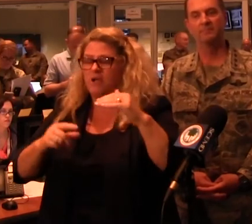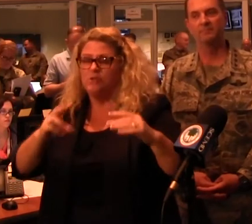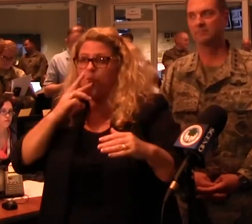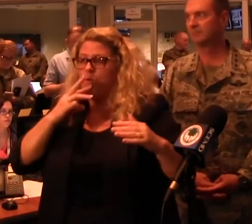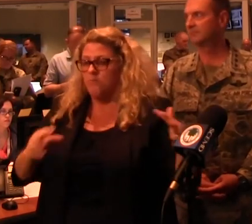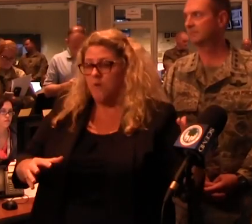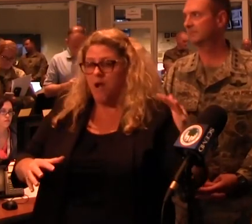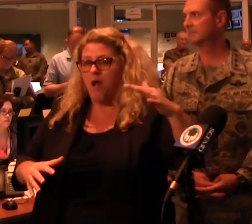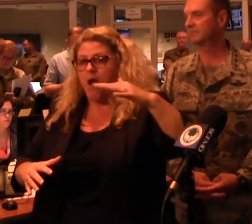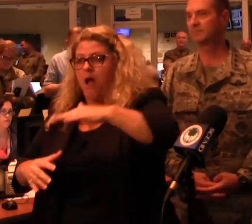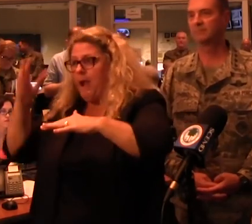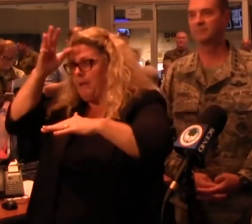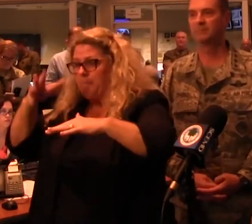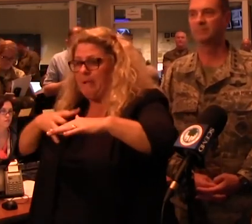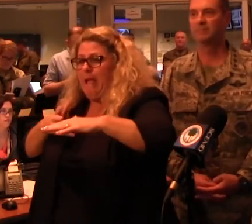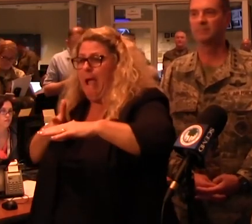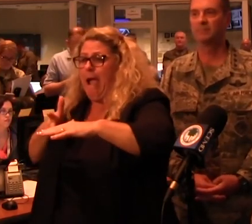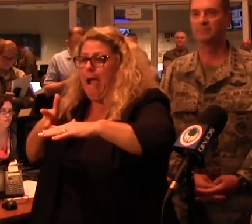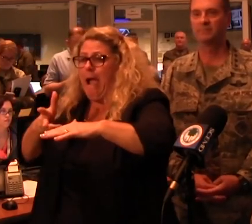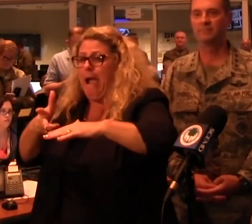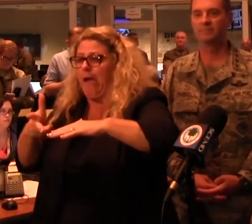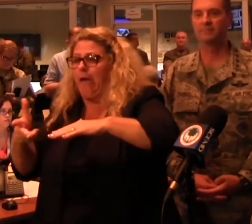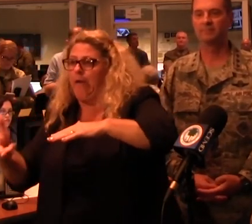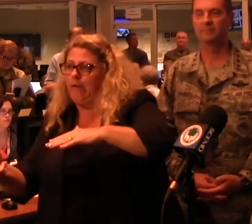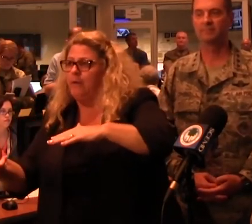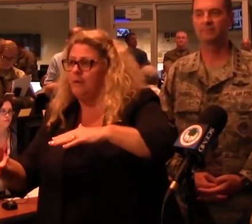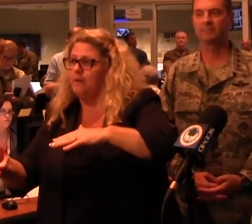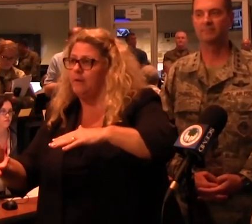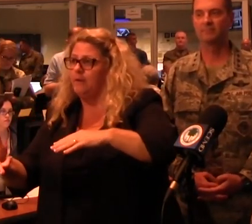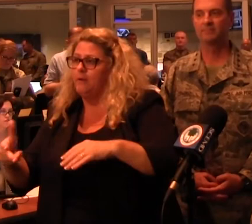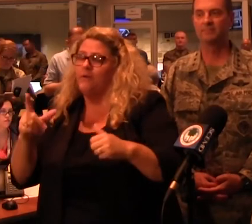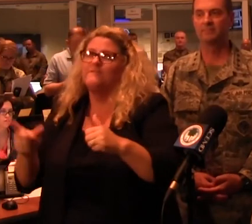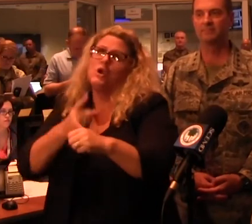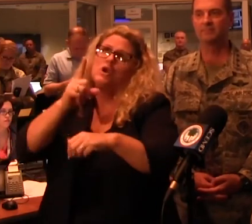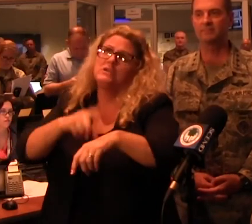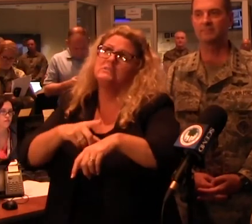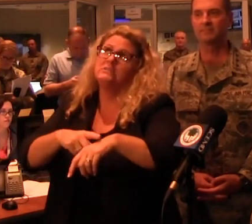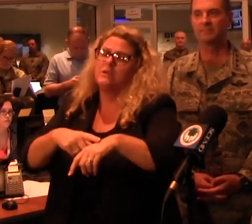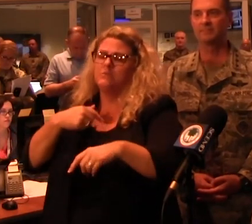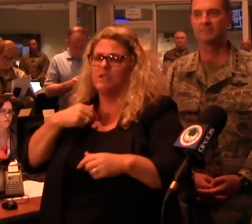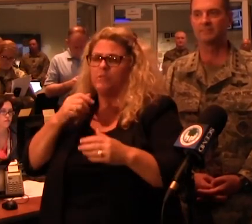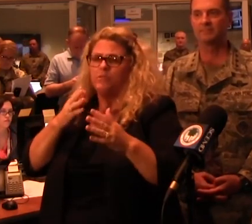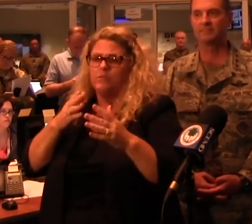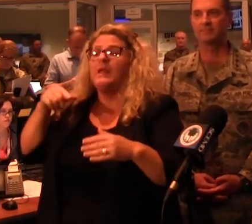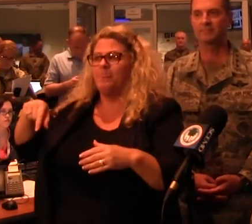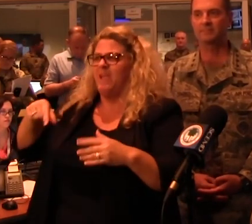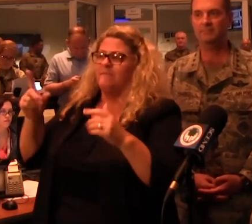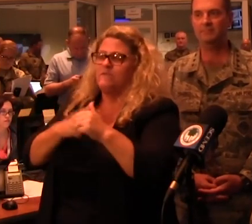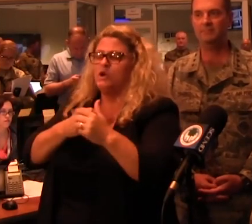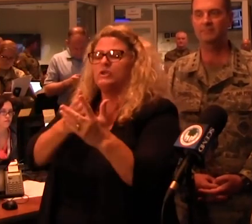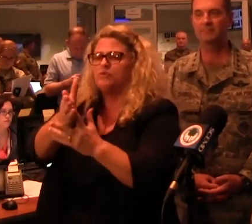water on the down side. But they were, when we went by the first time, the water was, oh, I guess about a foot, maybe a